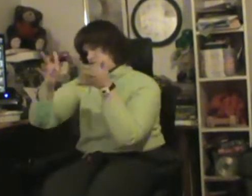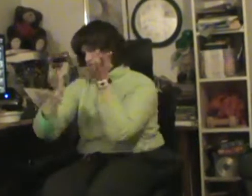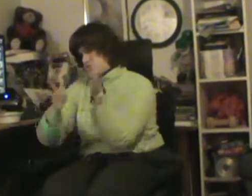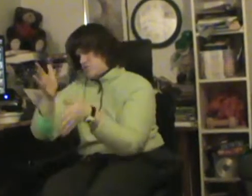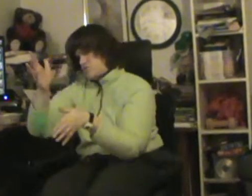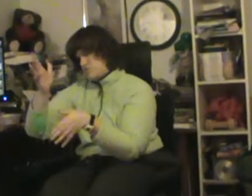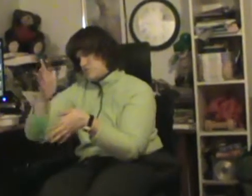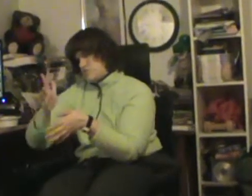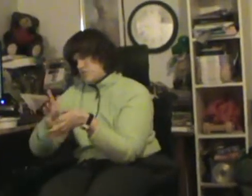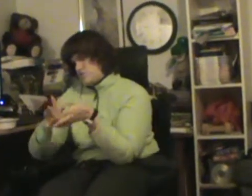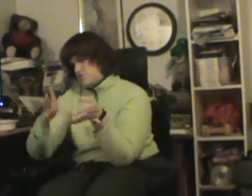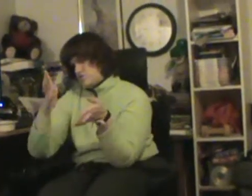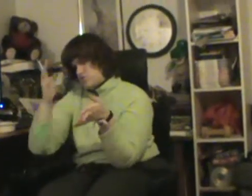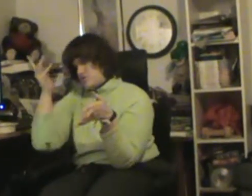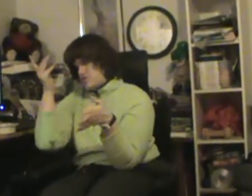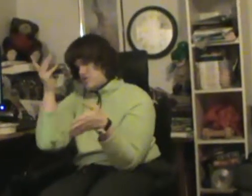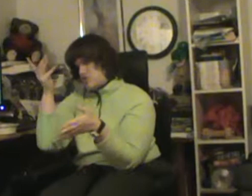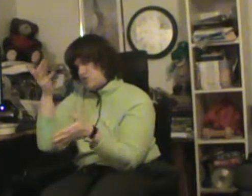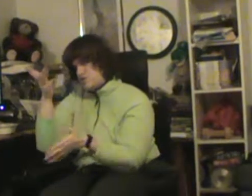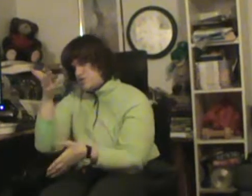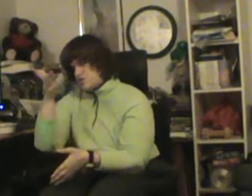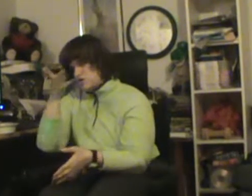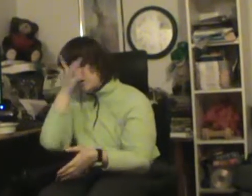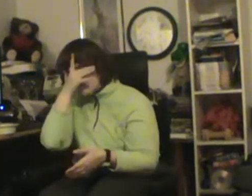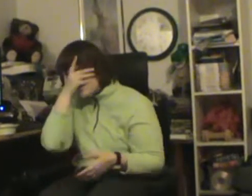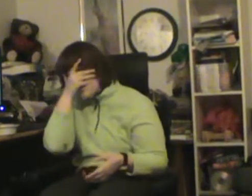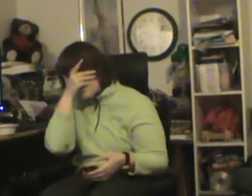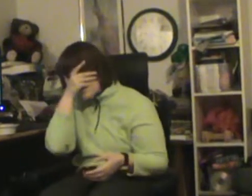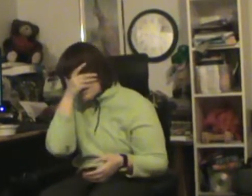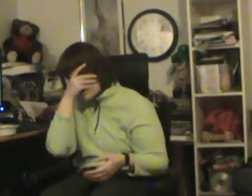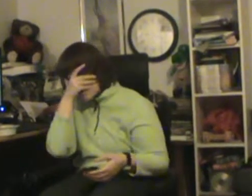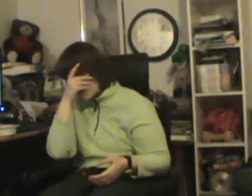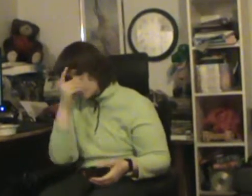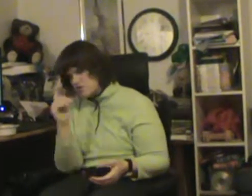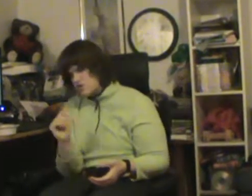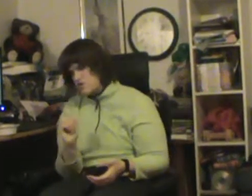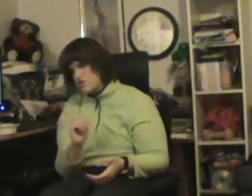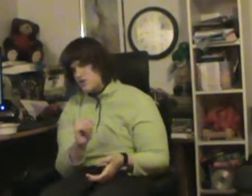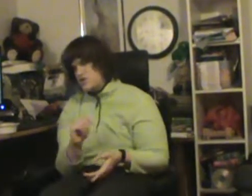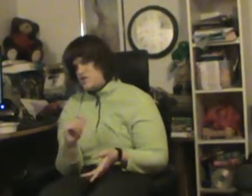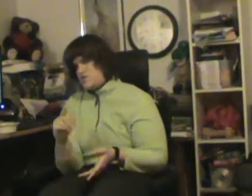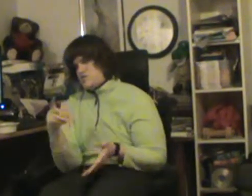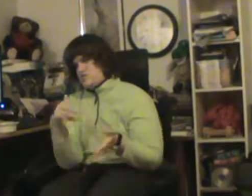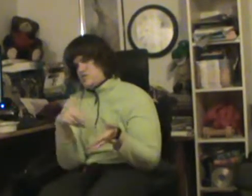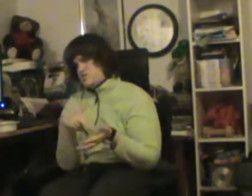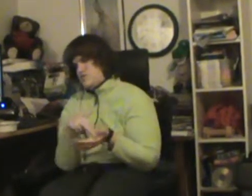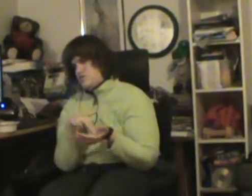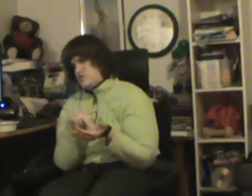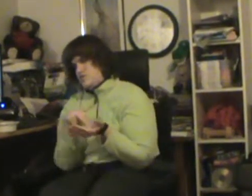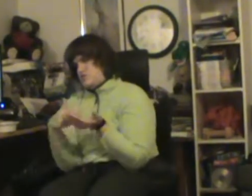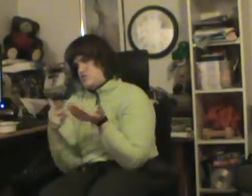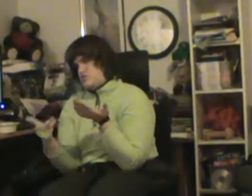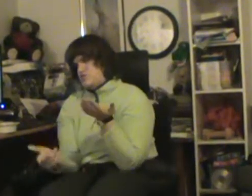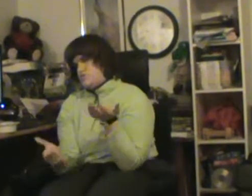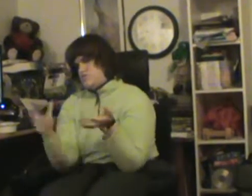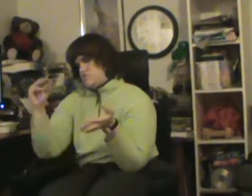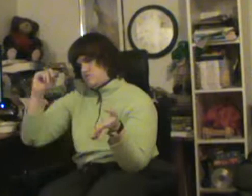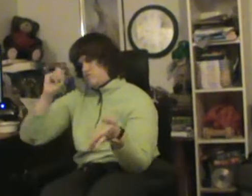came and covered your face, I'd stand in the rain,